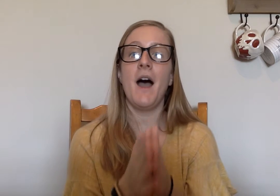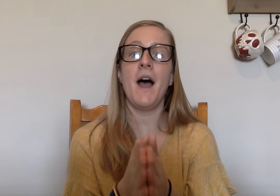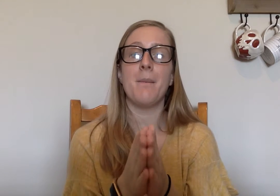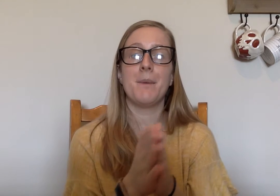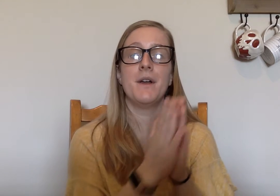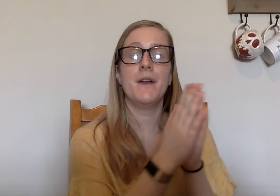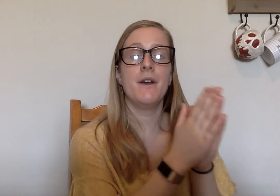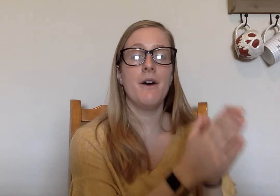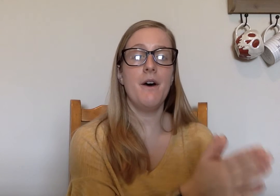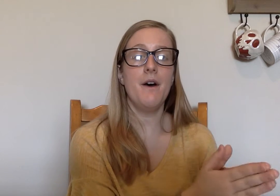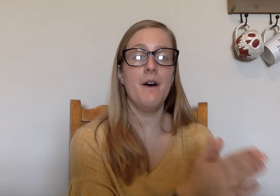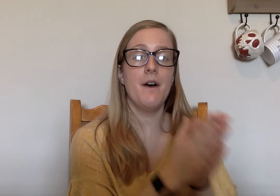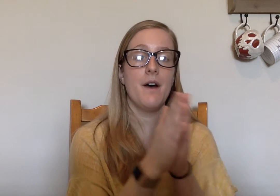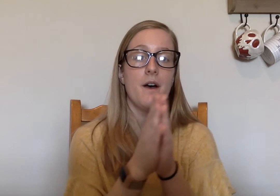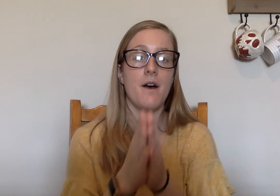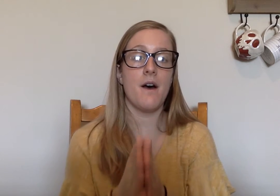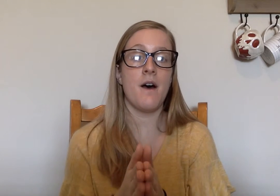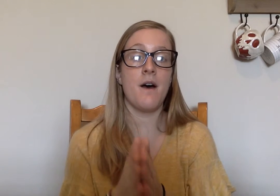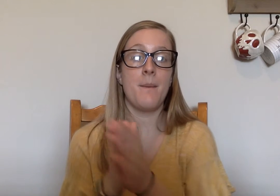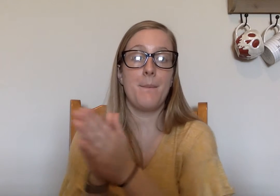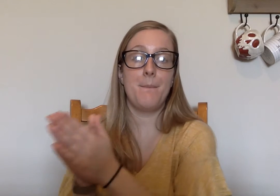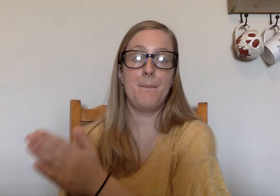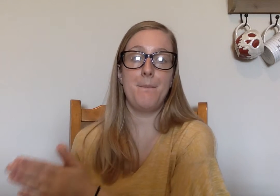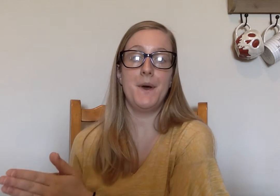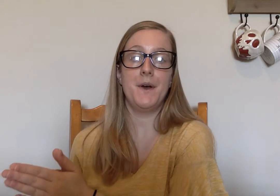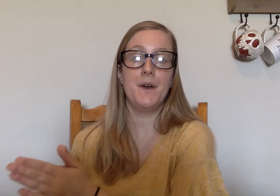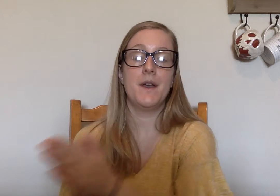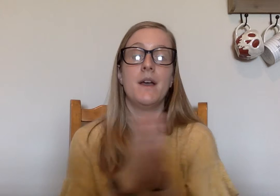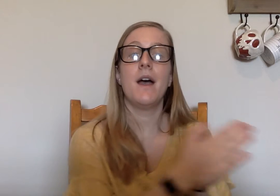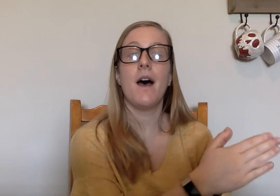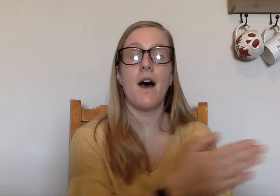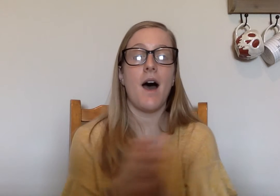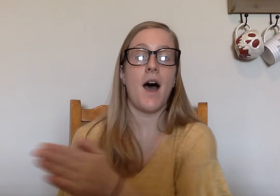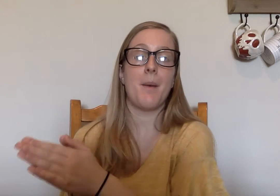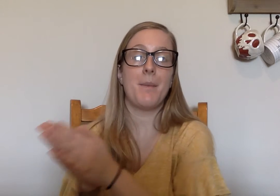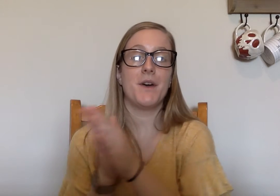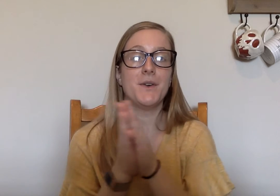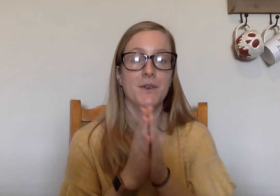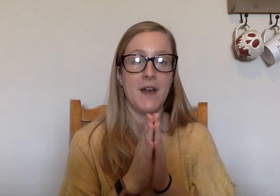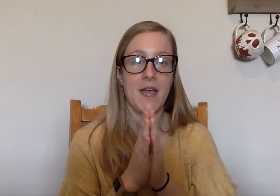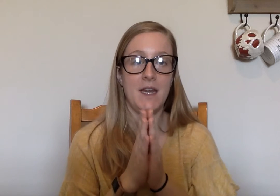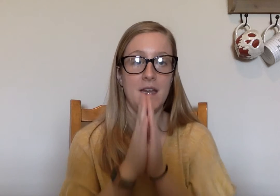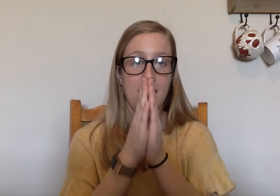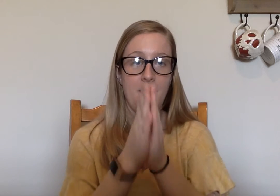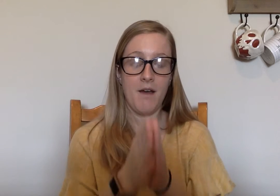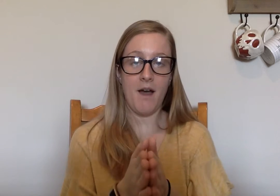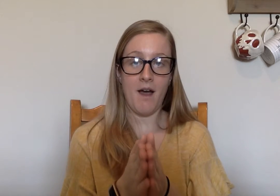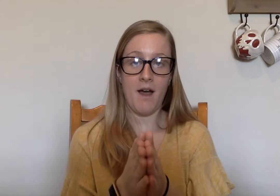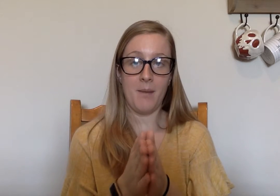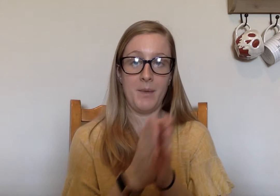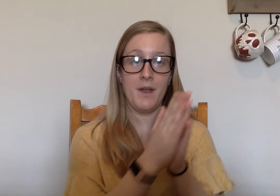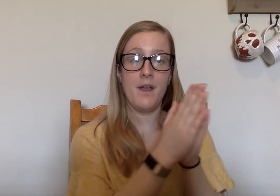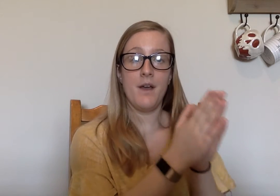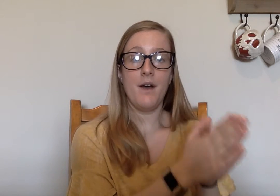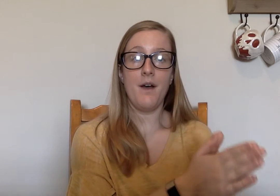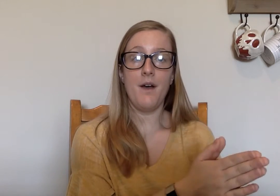Hop. H, A, P. Hop. Ready? Hop. Hop. La,